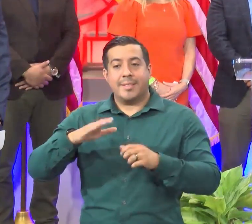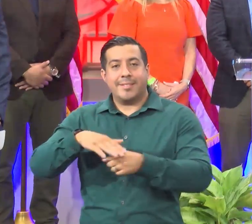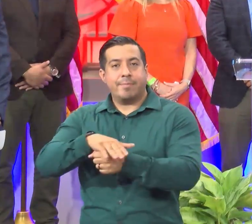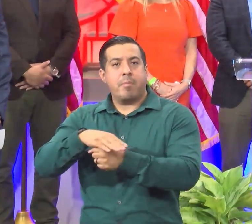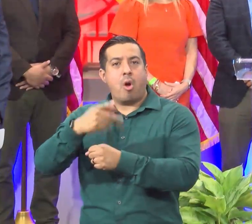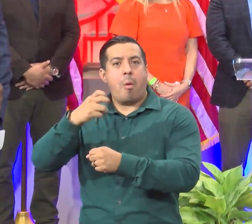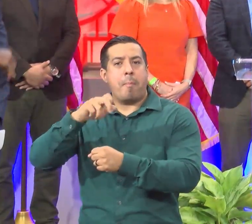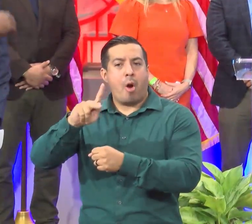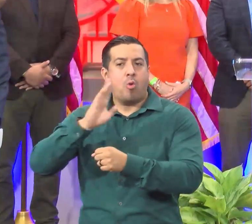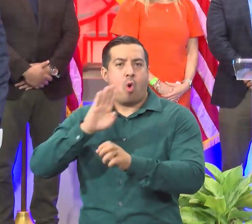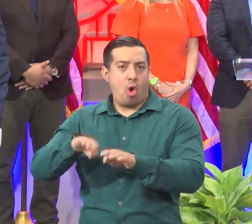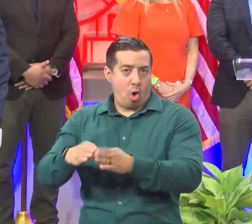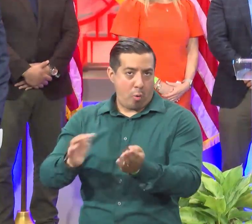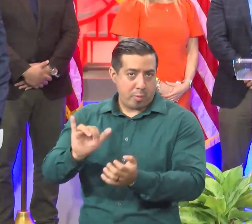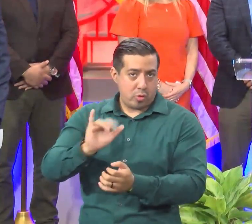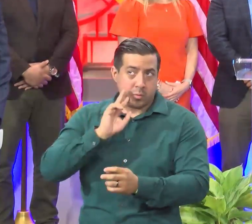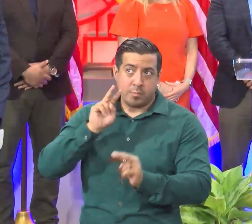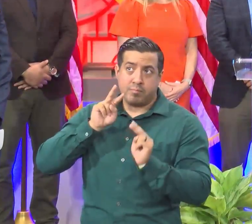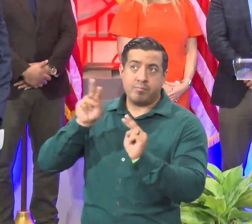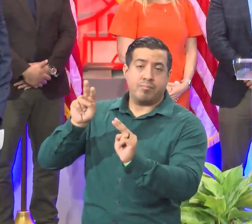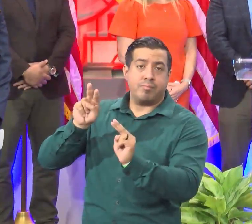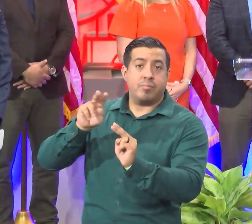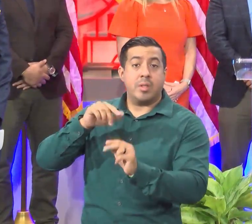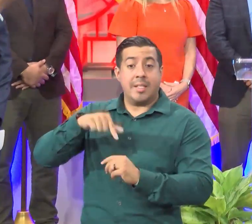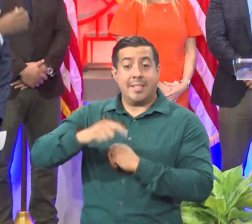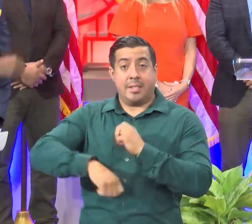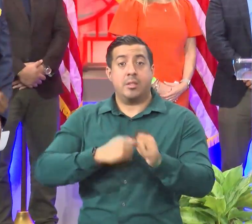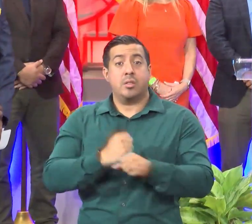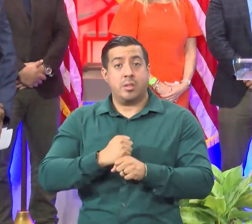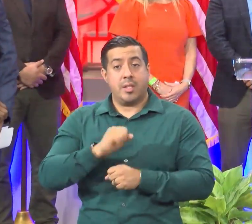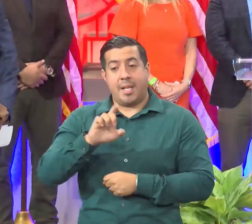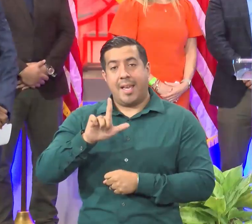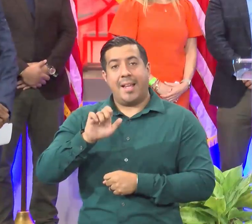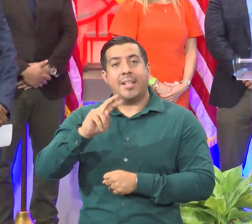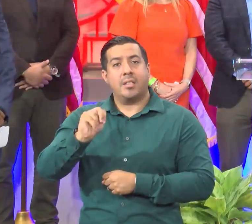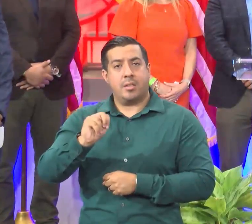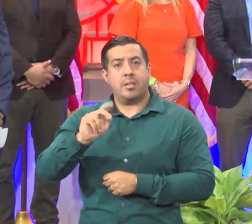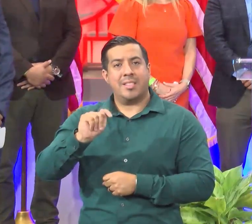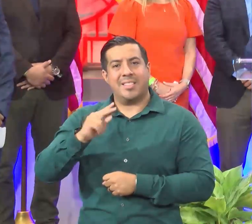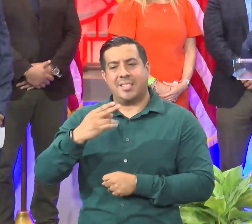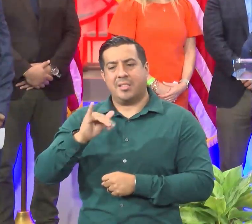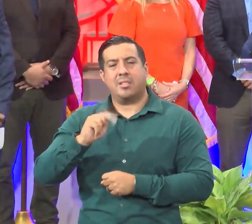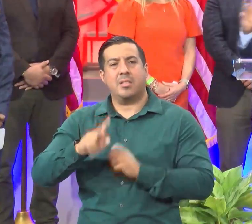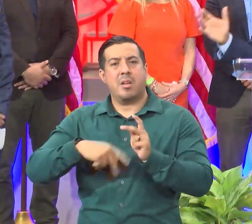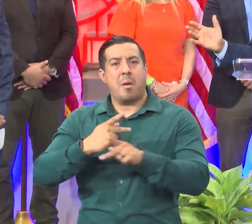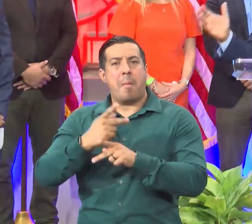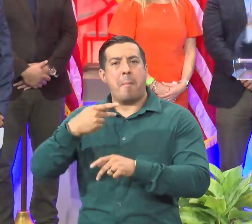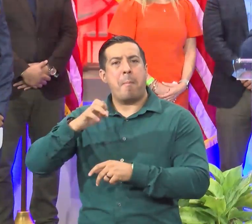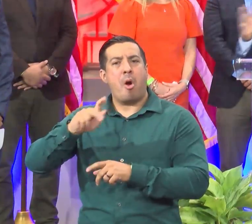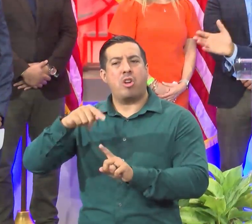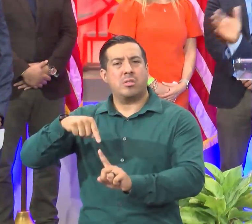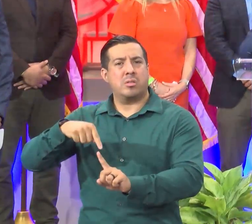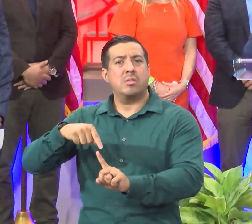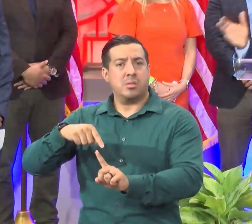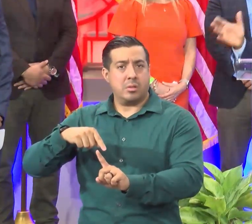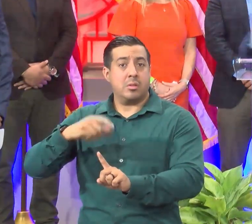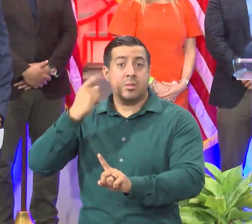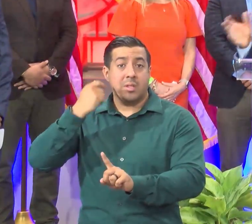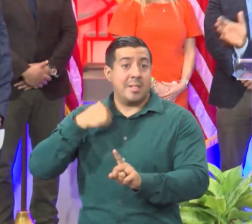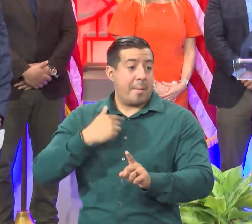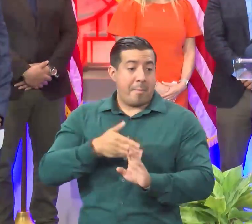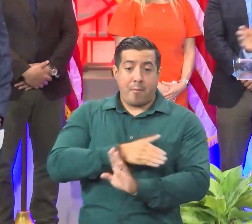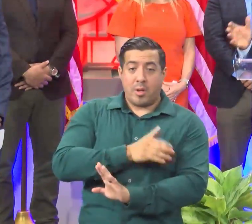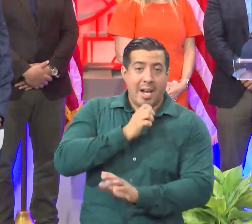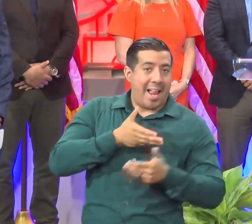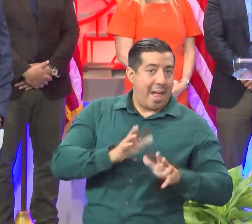for viewing, including this year, Eleanor Tinsley Park. Last year, you know, we only had the fireworks, and we didn't allow people